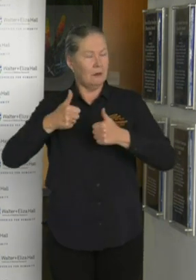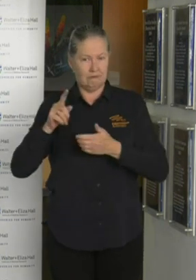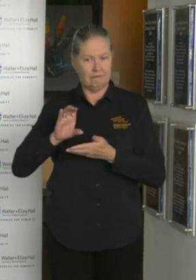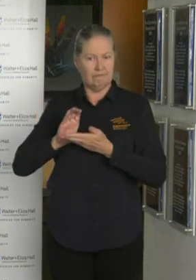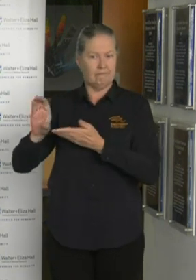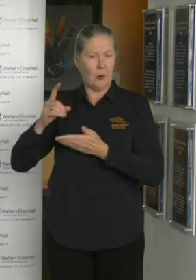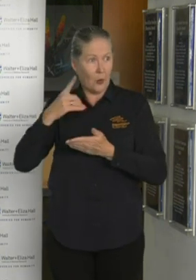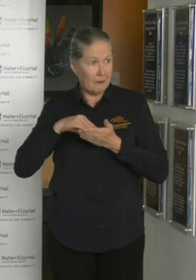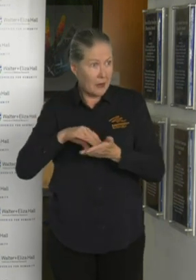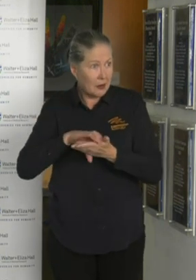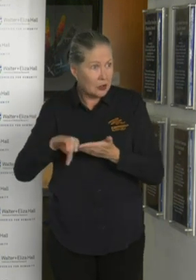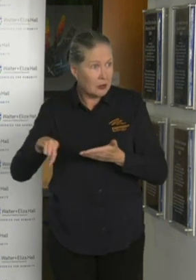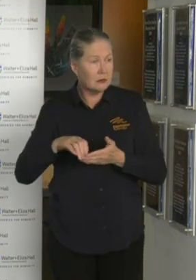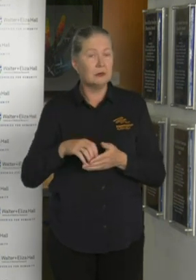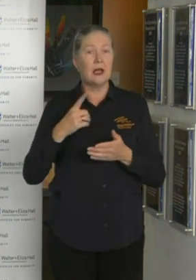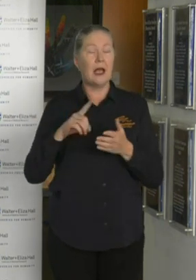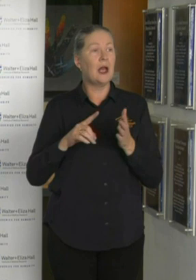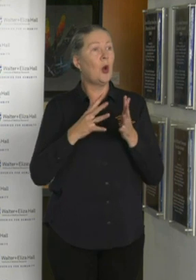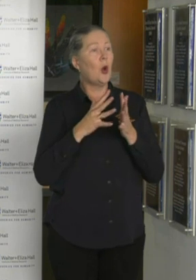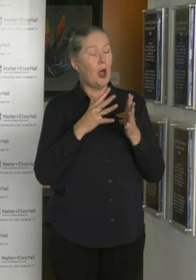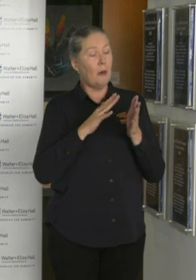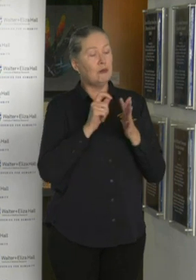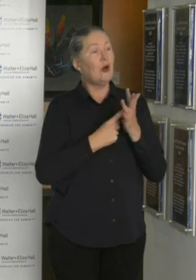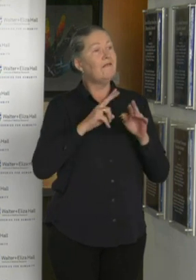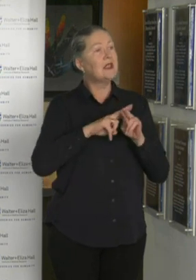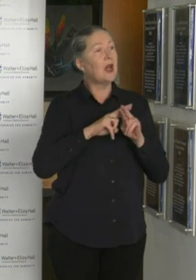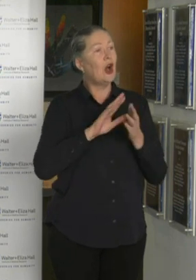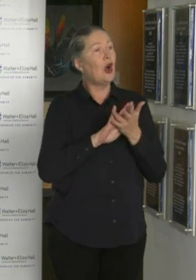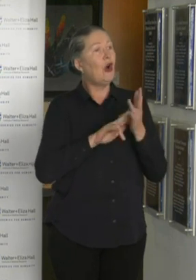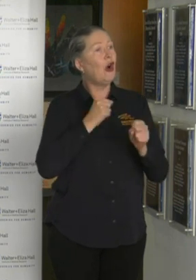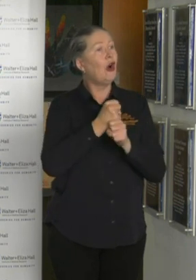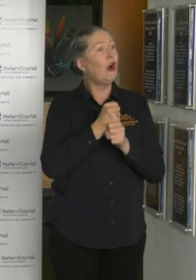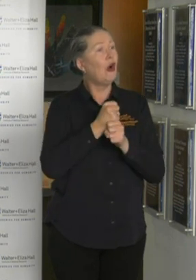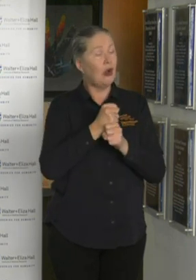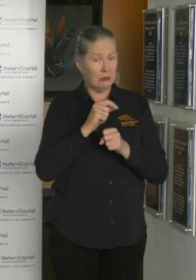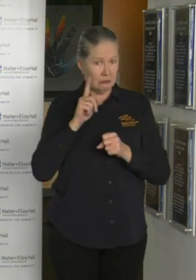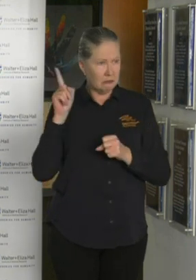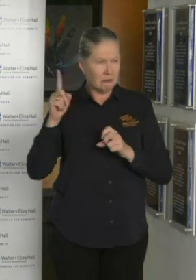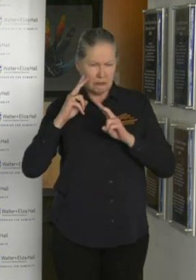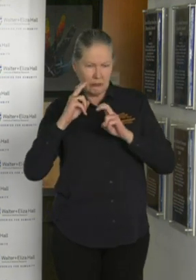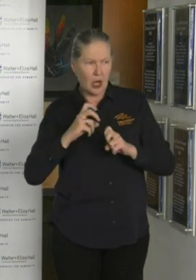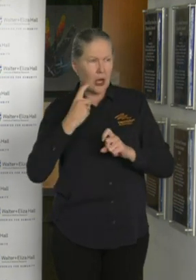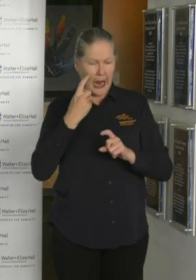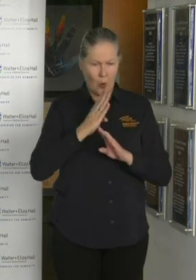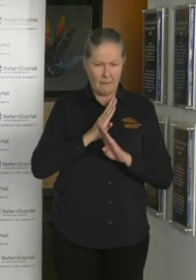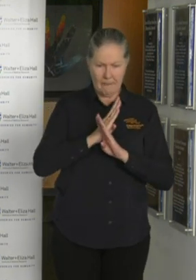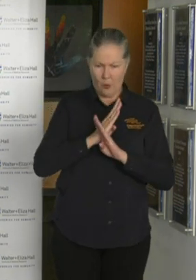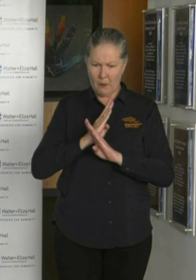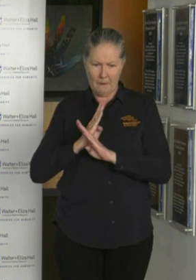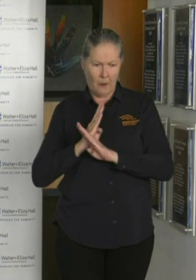of Professor Wei Hong, her work in allowing blockades to be put